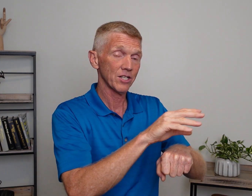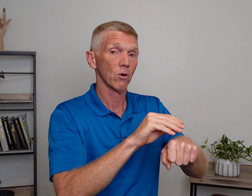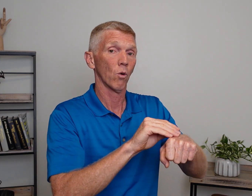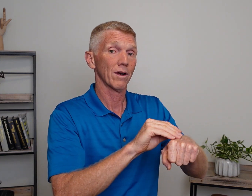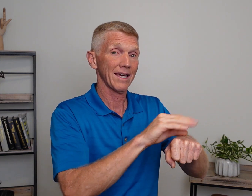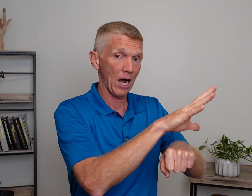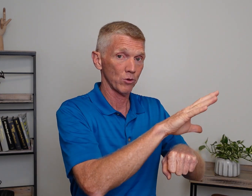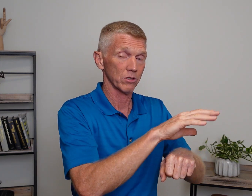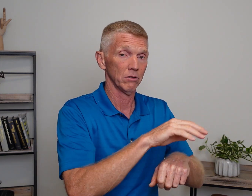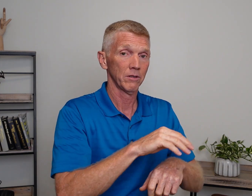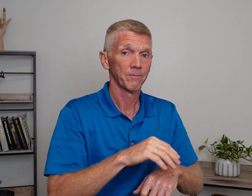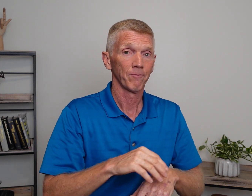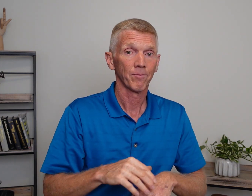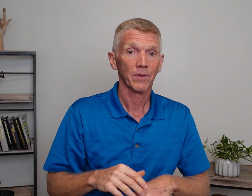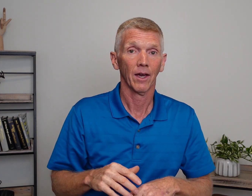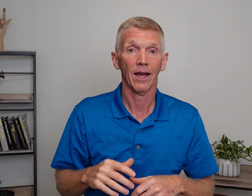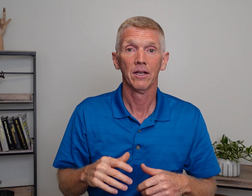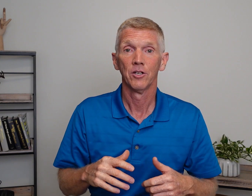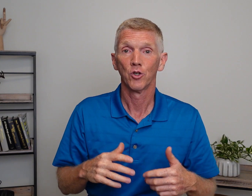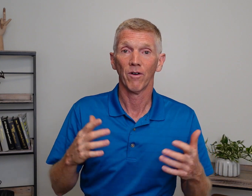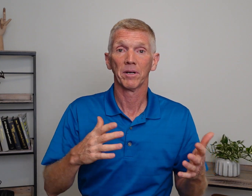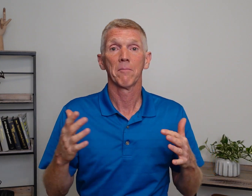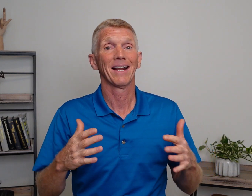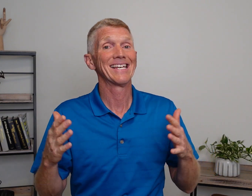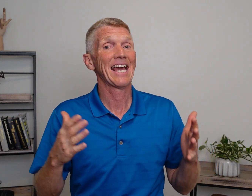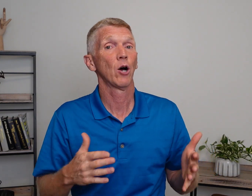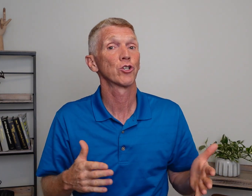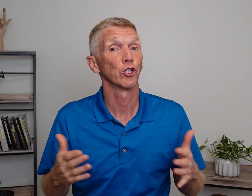or counsel. Okay? So, if I'm talking about a counselor.